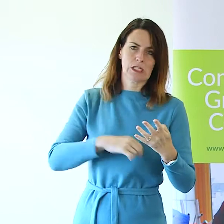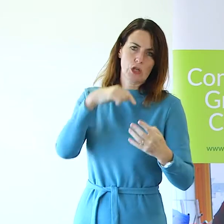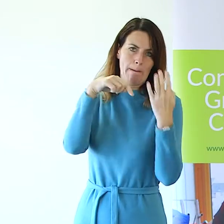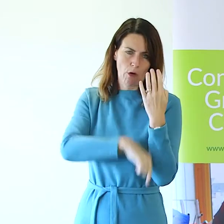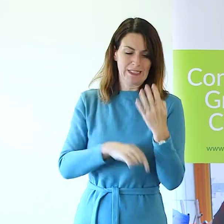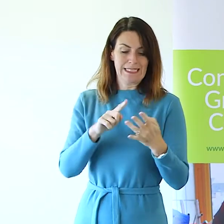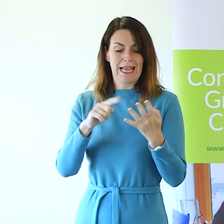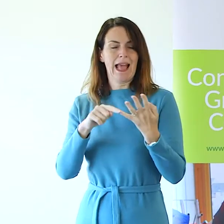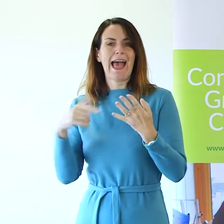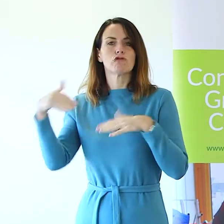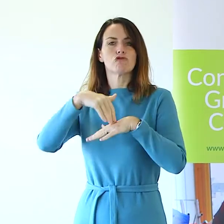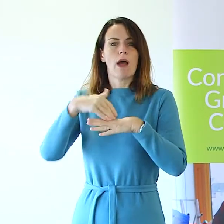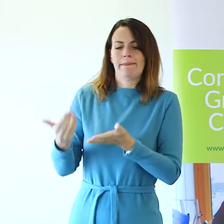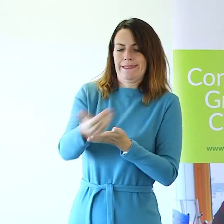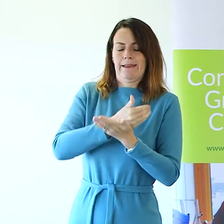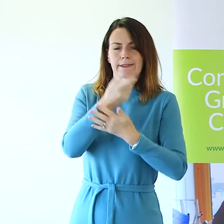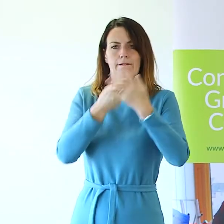and crime and safety.